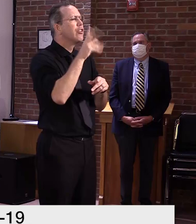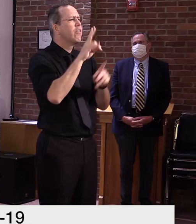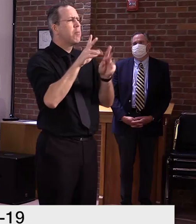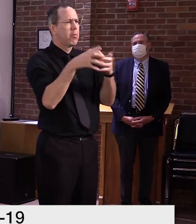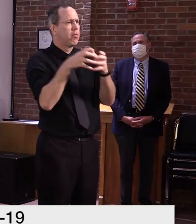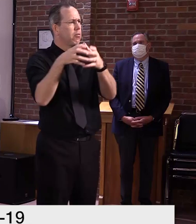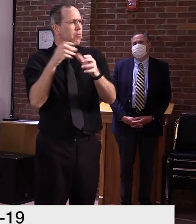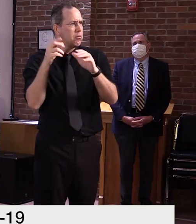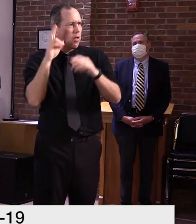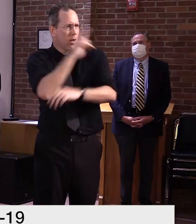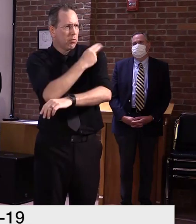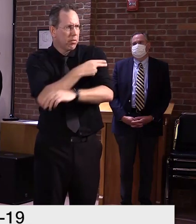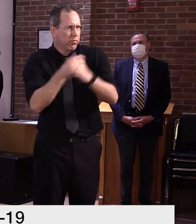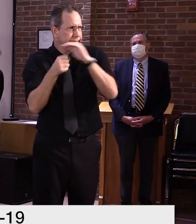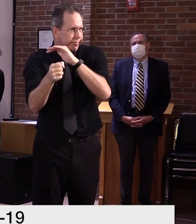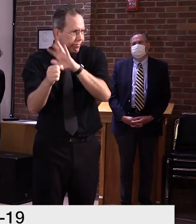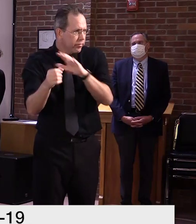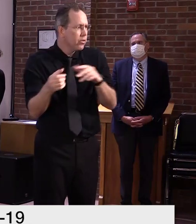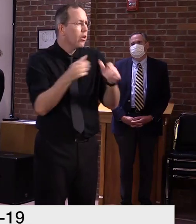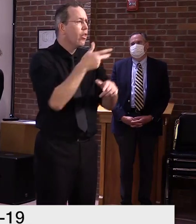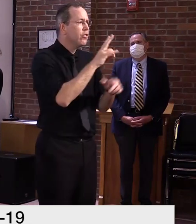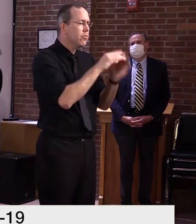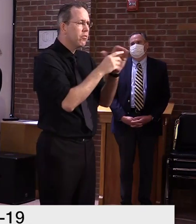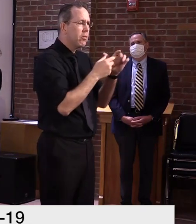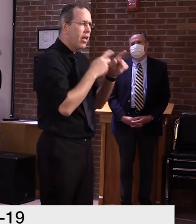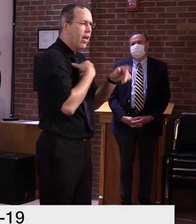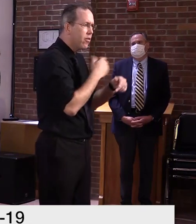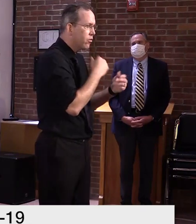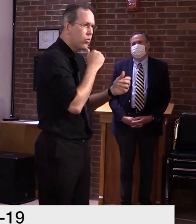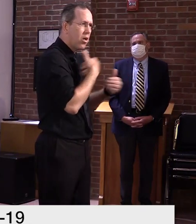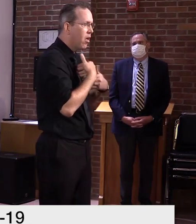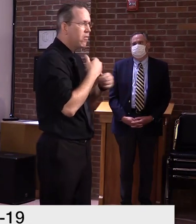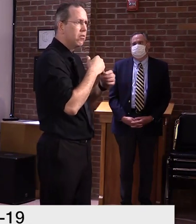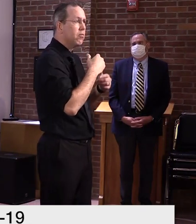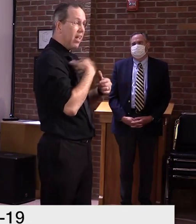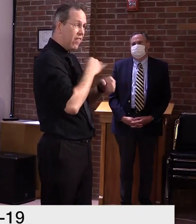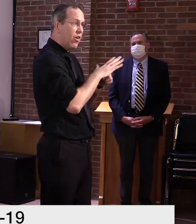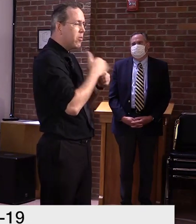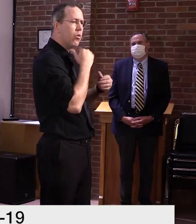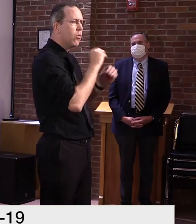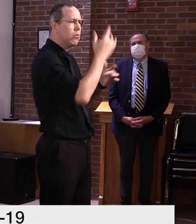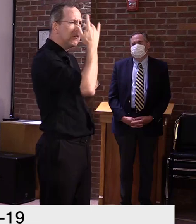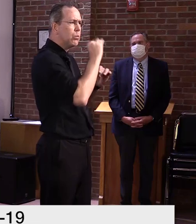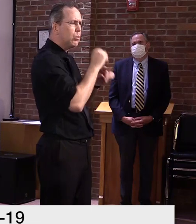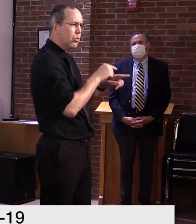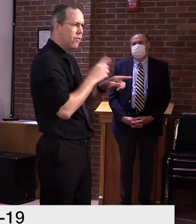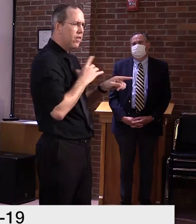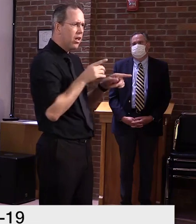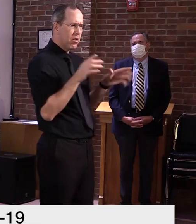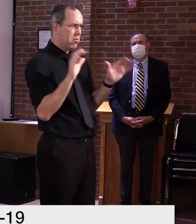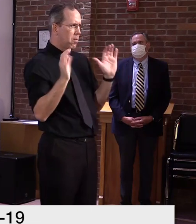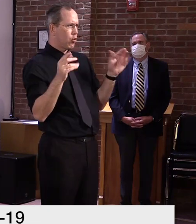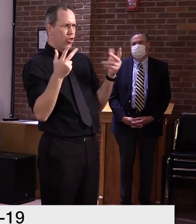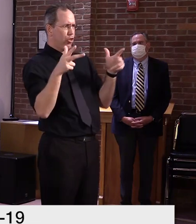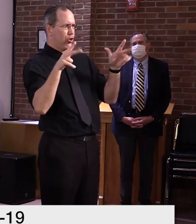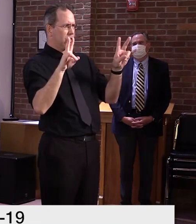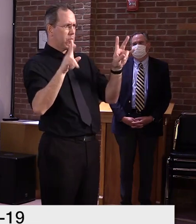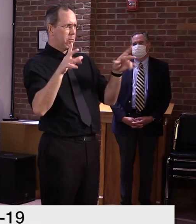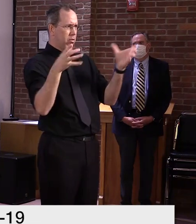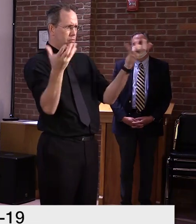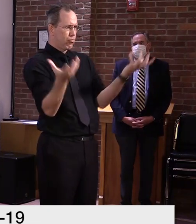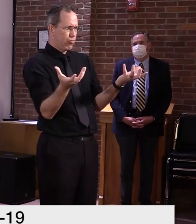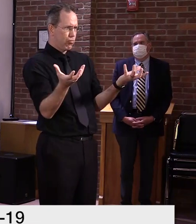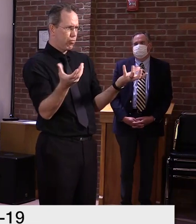hospitalized per protocol in China. And they measured neutralizing antibodies over time. And neutralizing